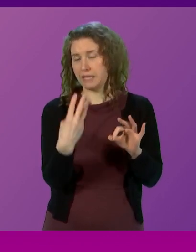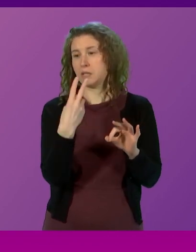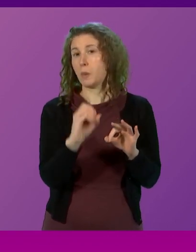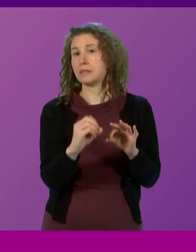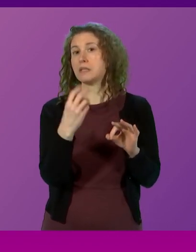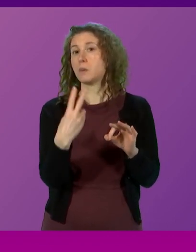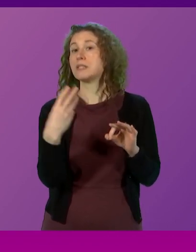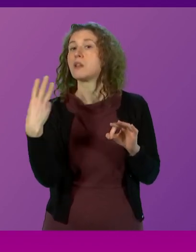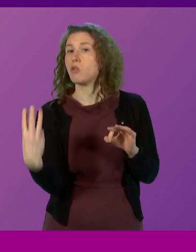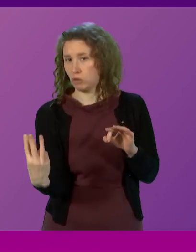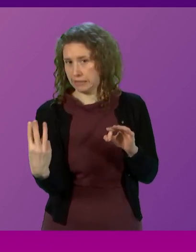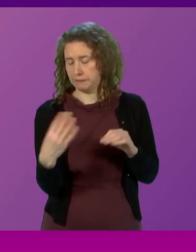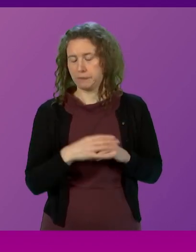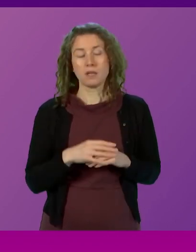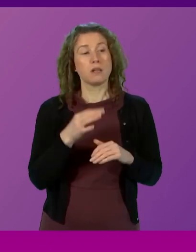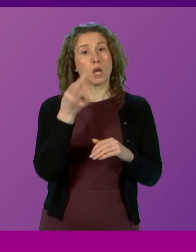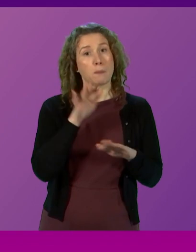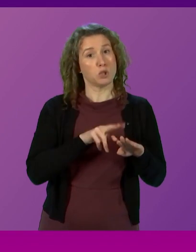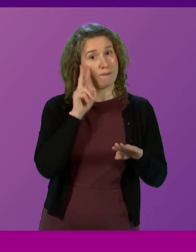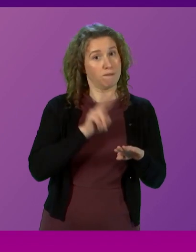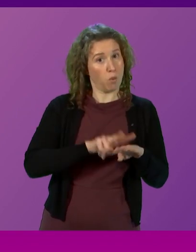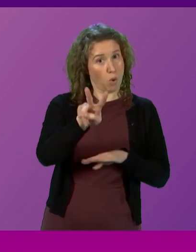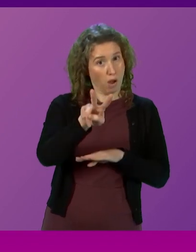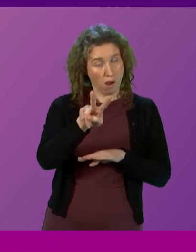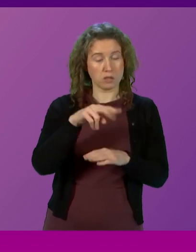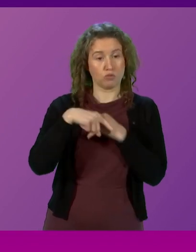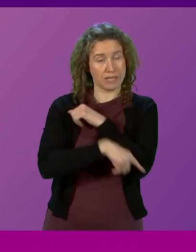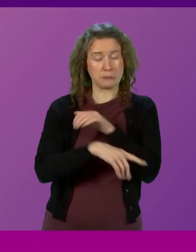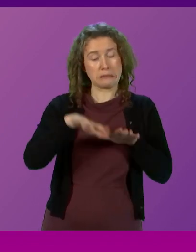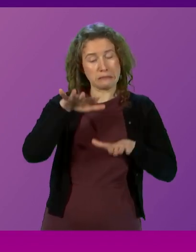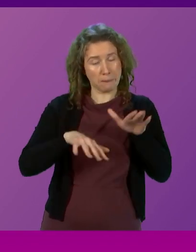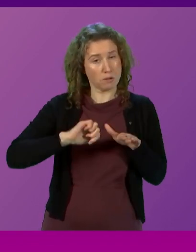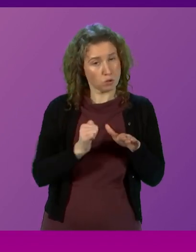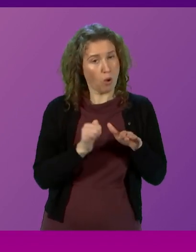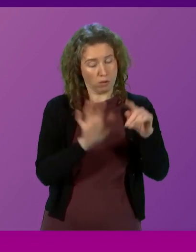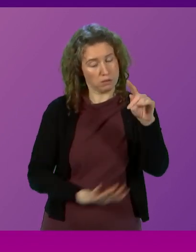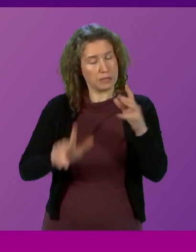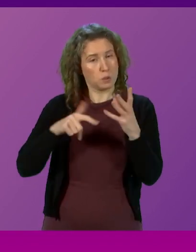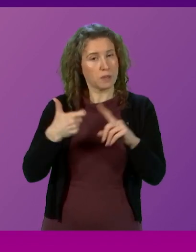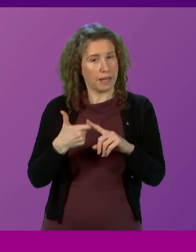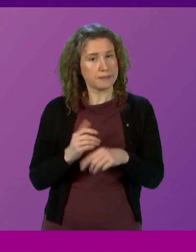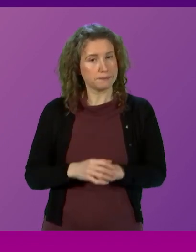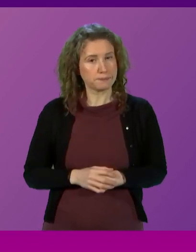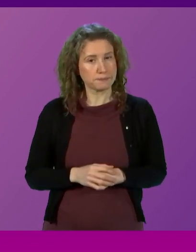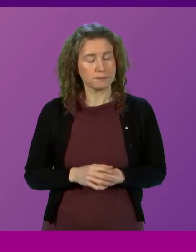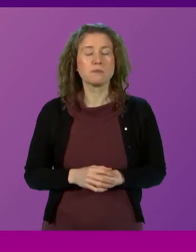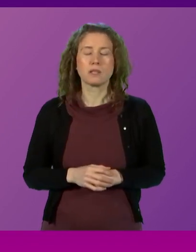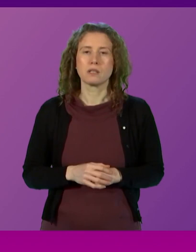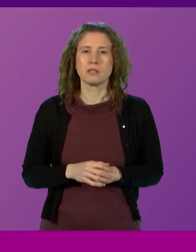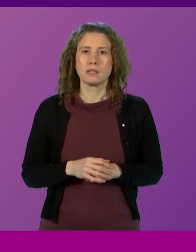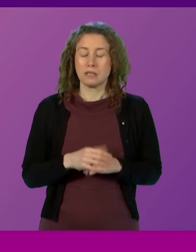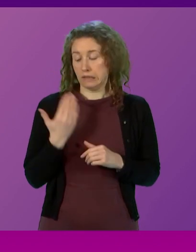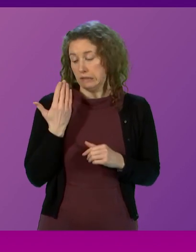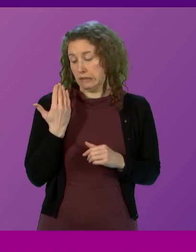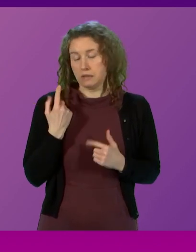The Commission forecast the recession to be similar in Scotland to the rest of the United Kingdom. According to the